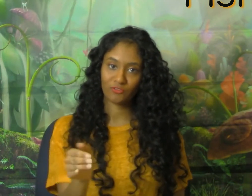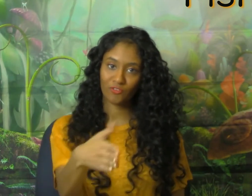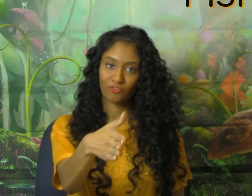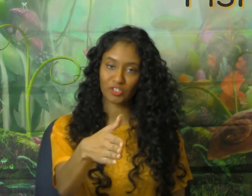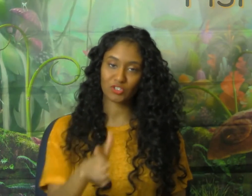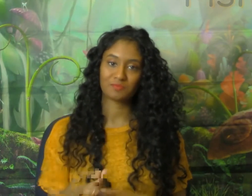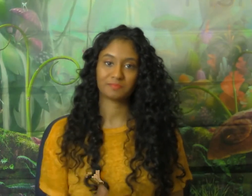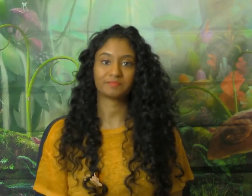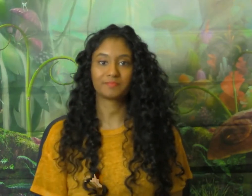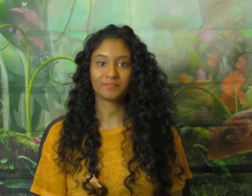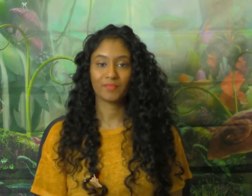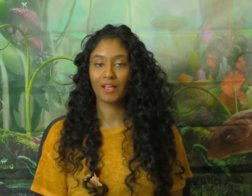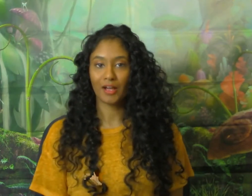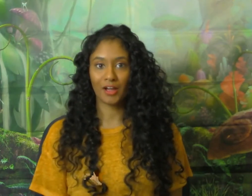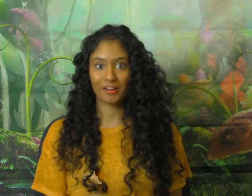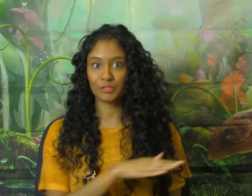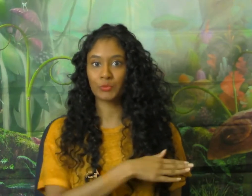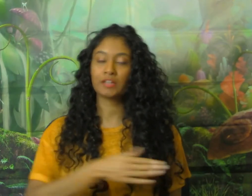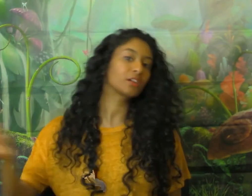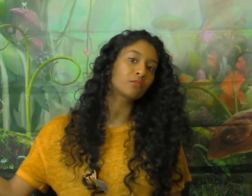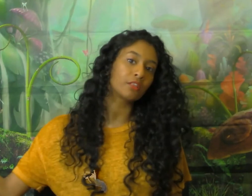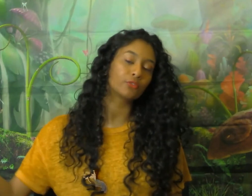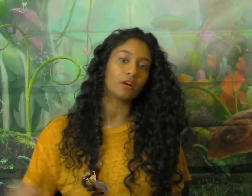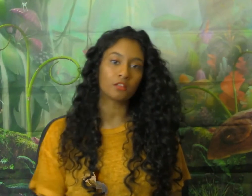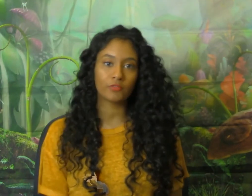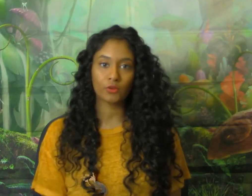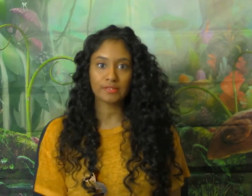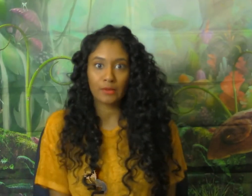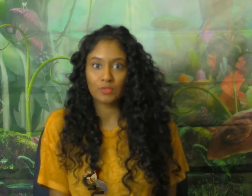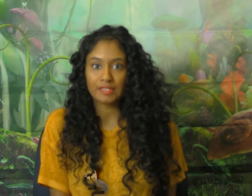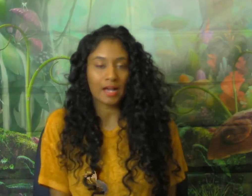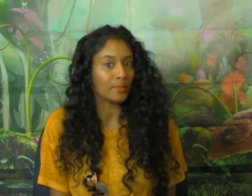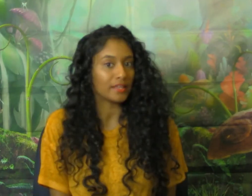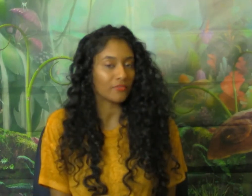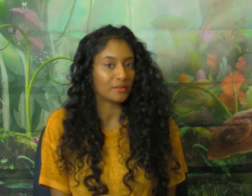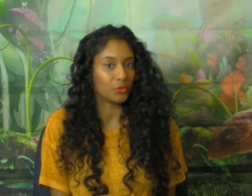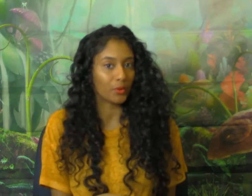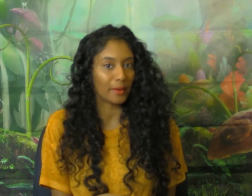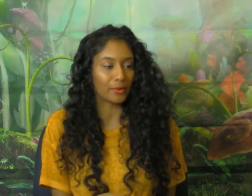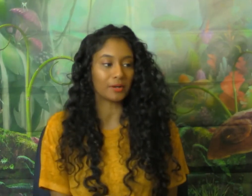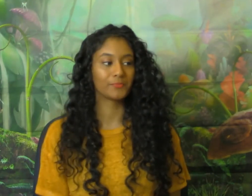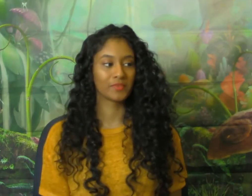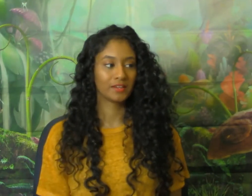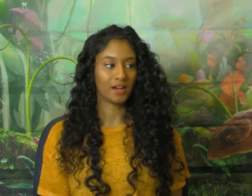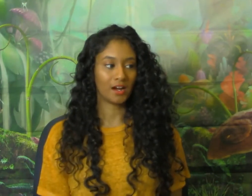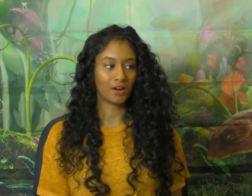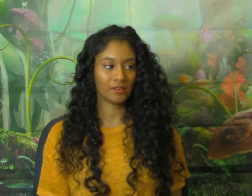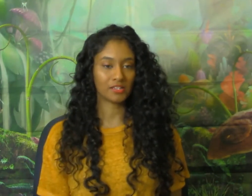Fish. All right. So we are going to run through all of those and we'll see how many of them you remember. All right. So